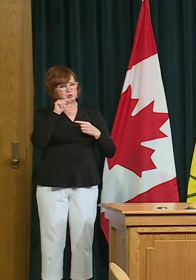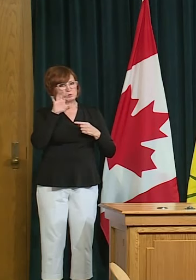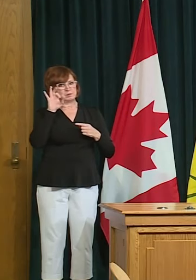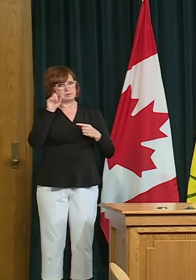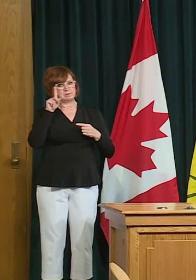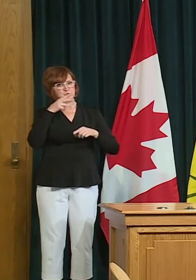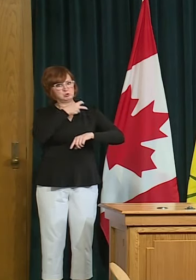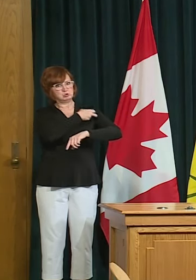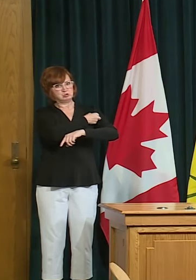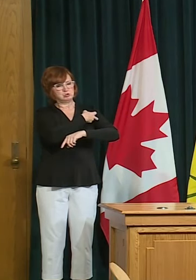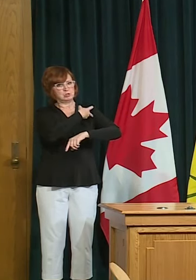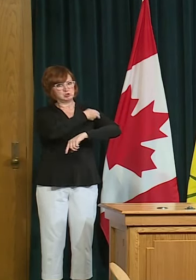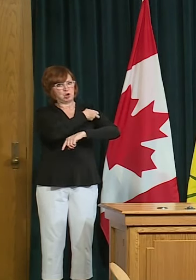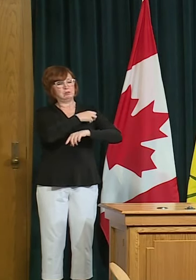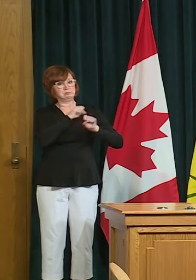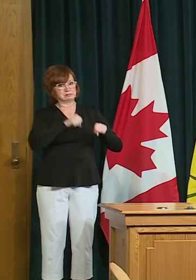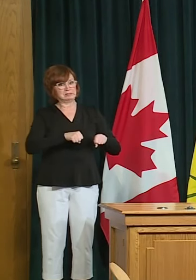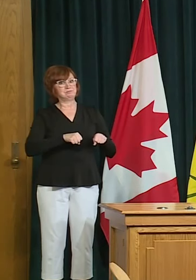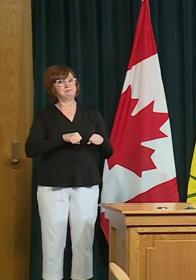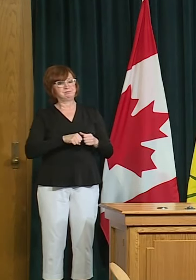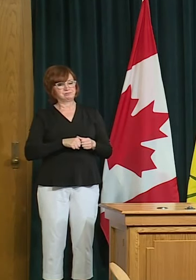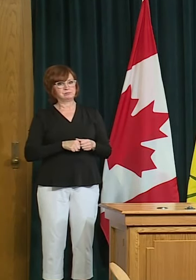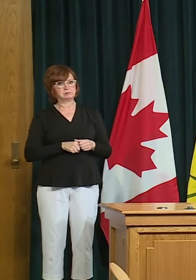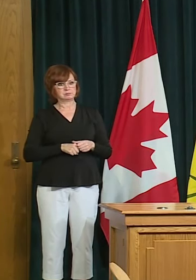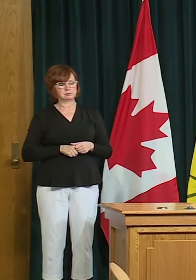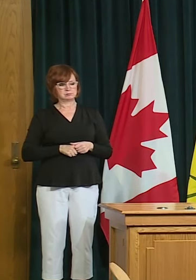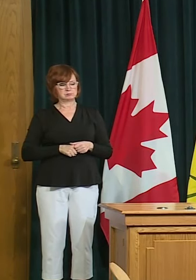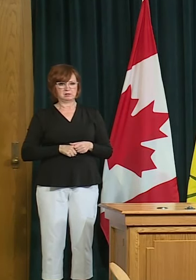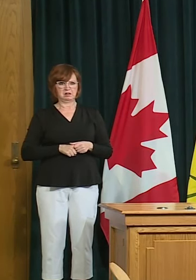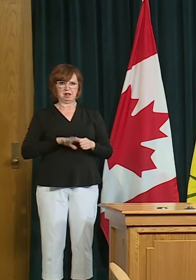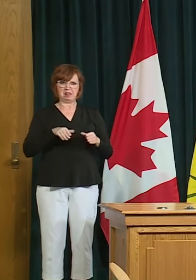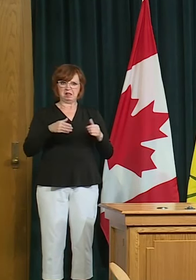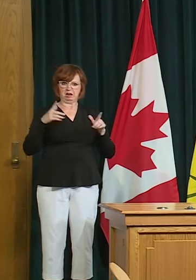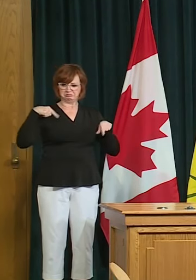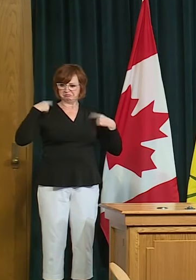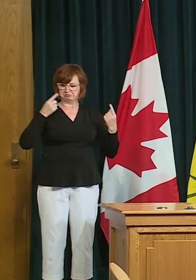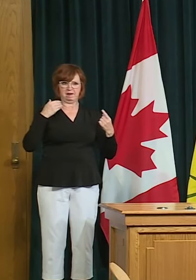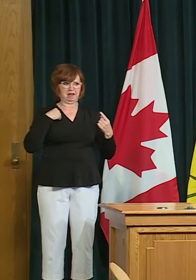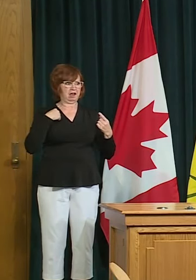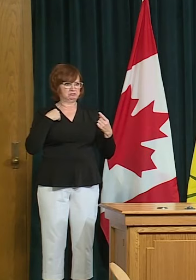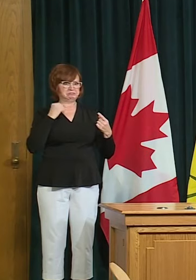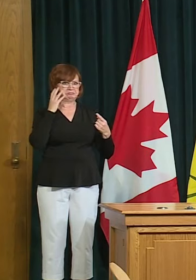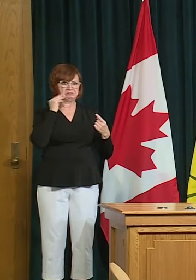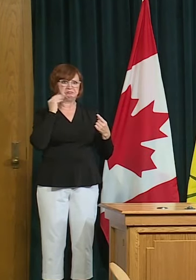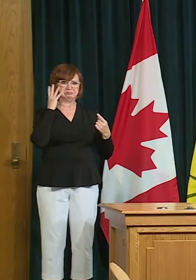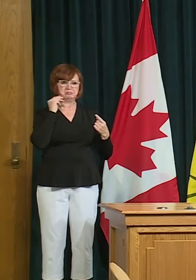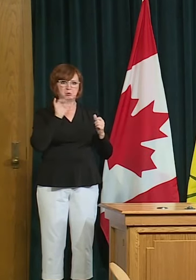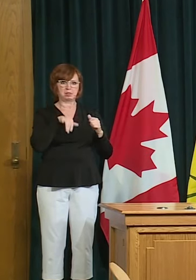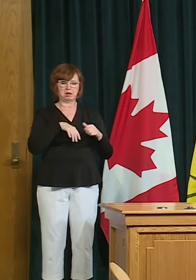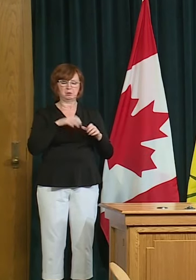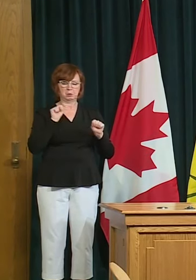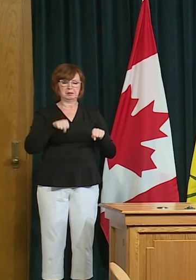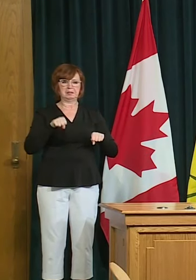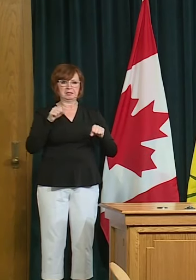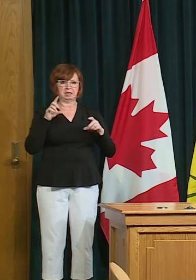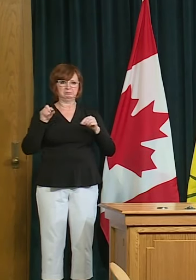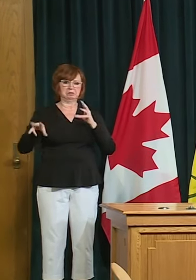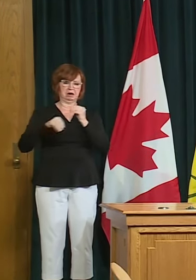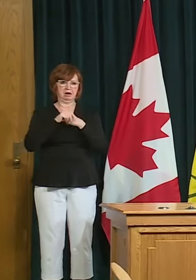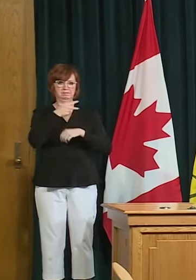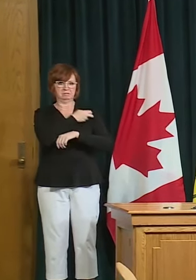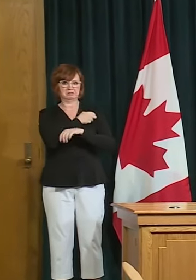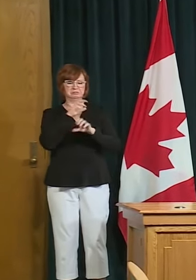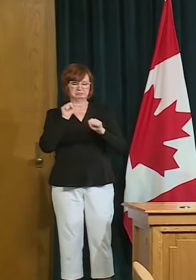quickly deploy and administer a covert vaccine if and when it's available i just add to that alicia